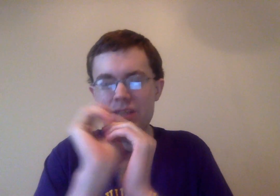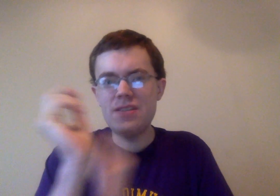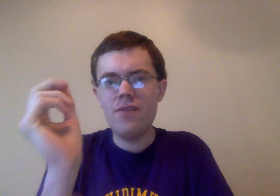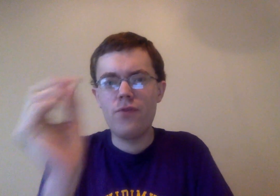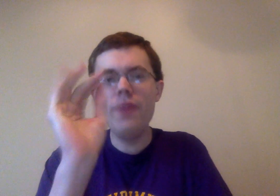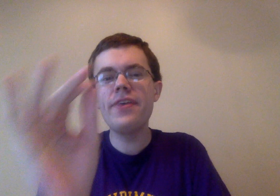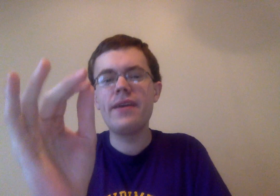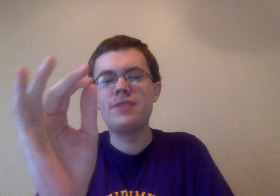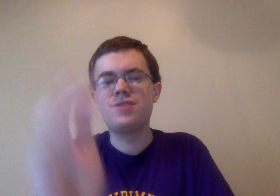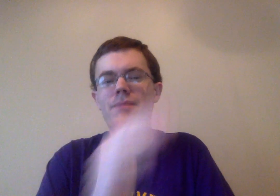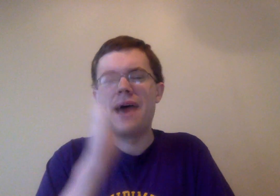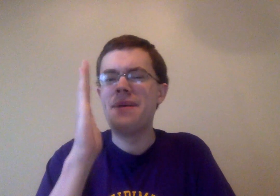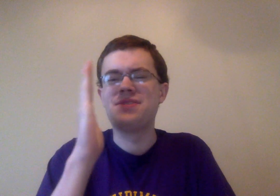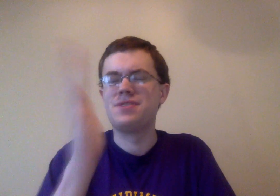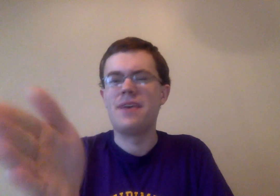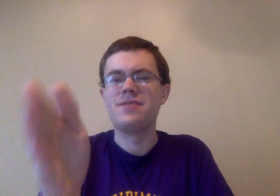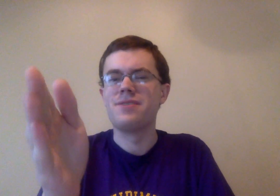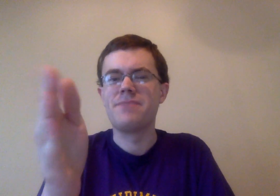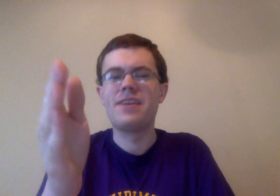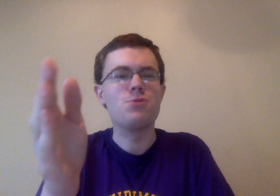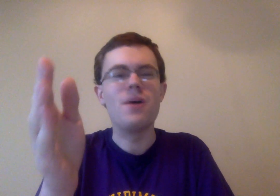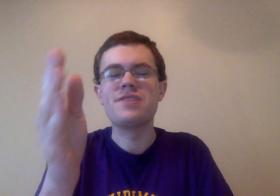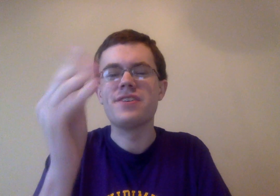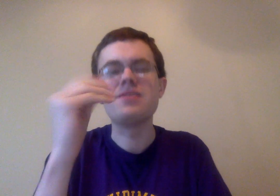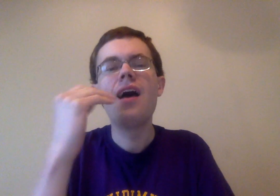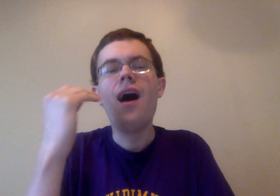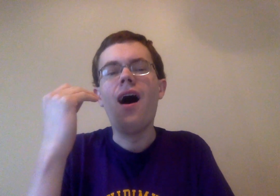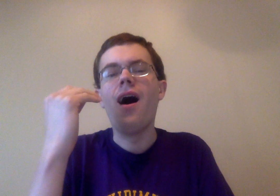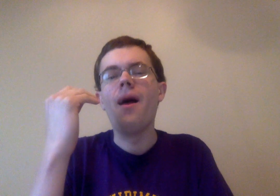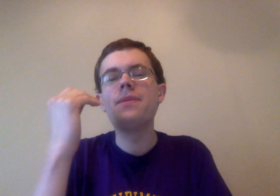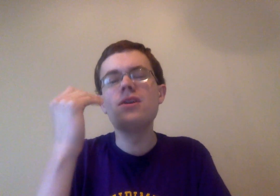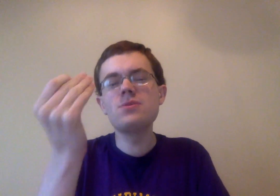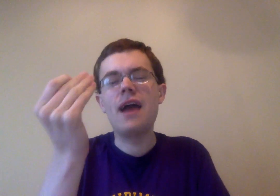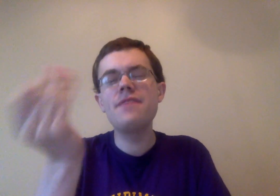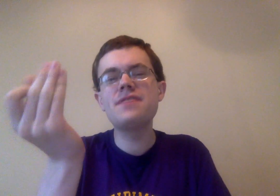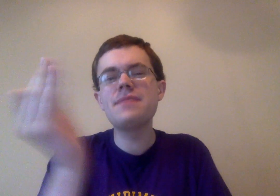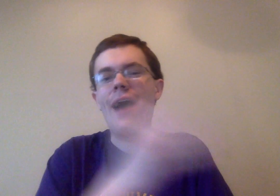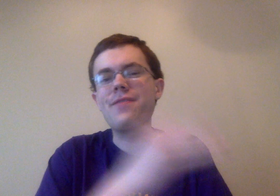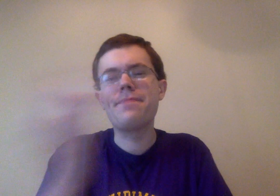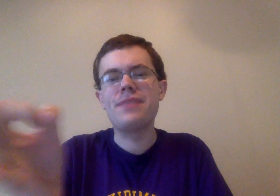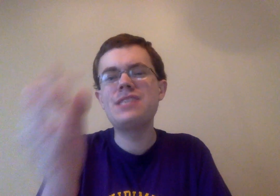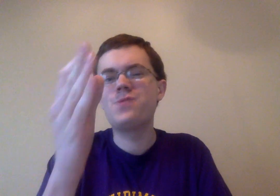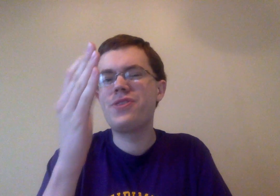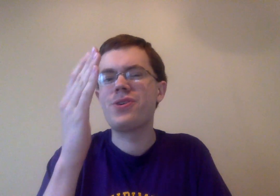which, for one thing, is just a bad message to send to the kids who are watching this. Uh, but it also kind of seems out of place with her